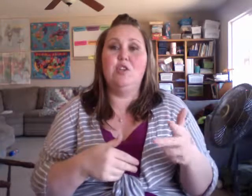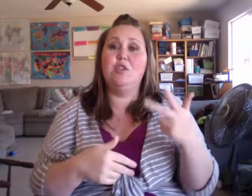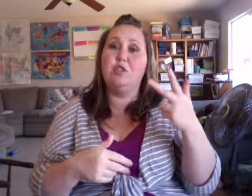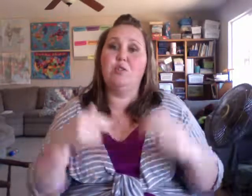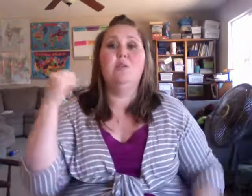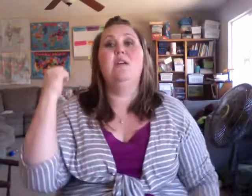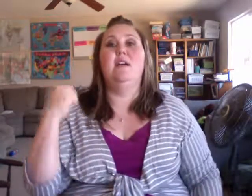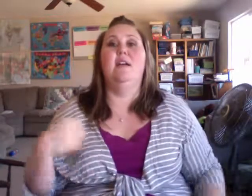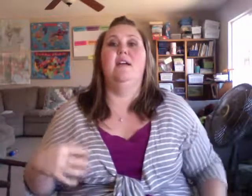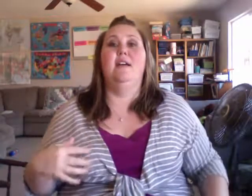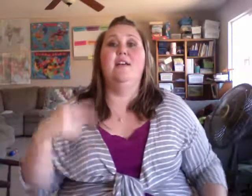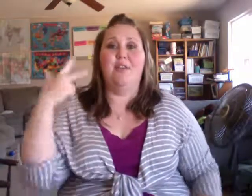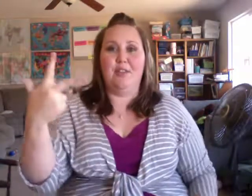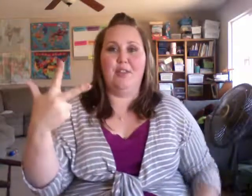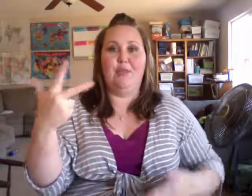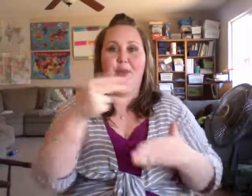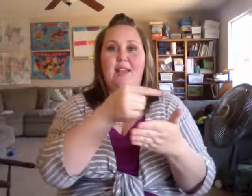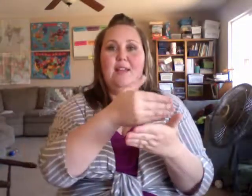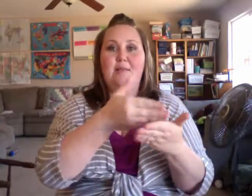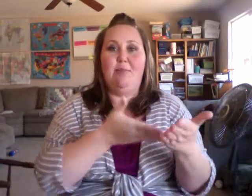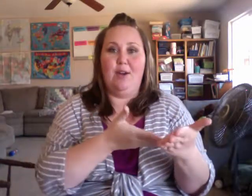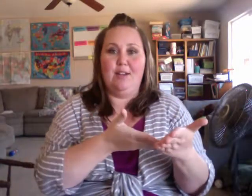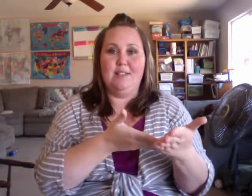you could do three parts.